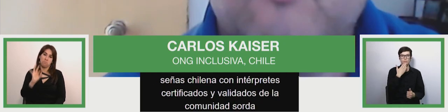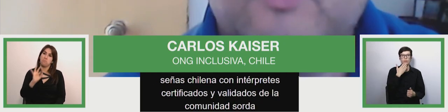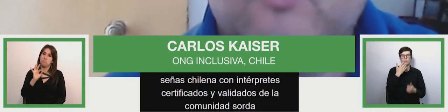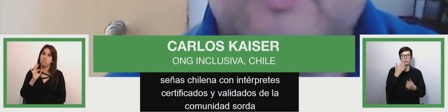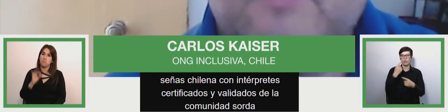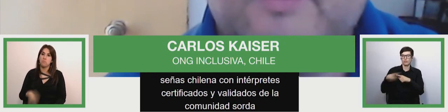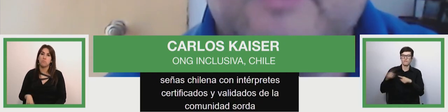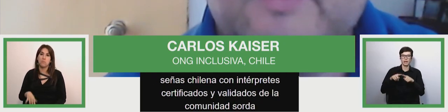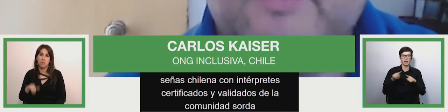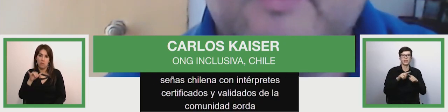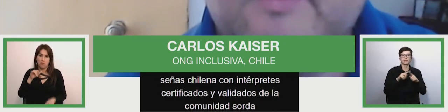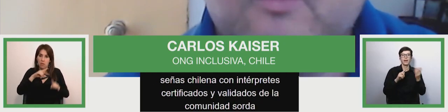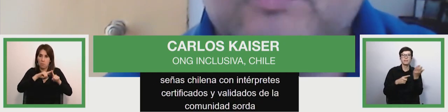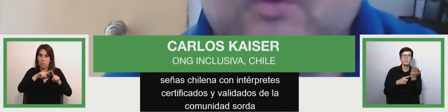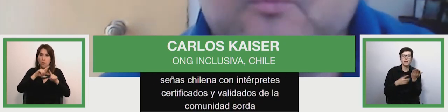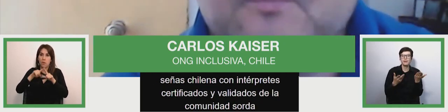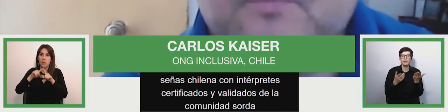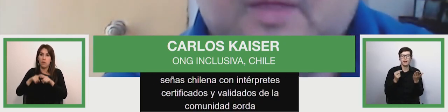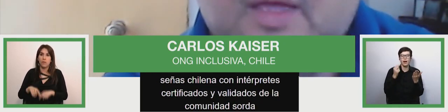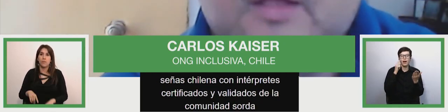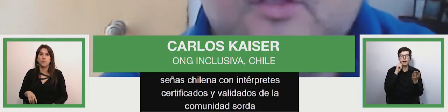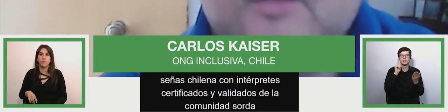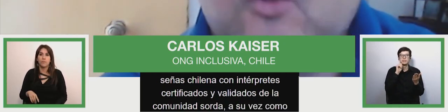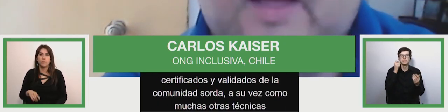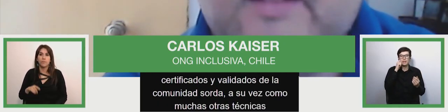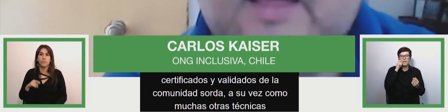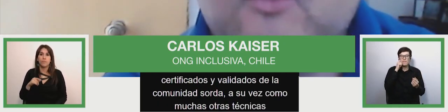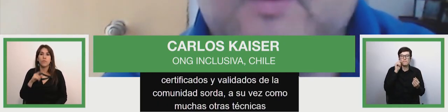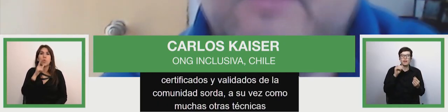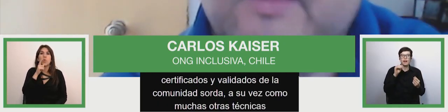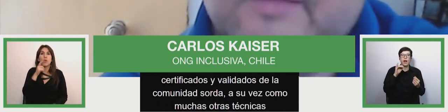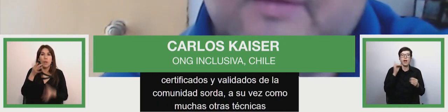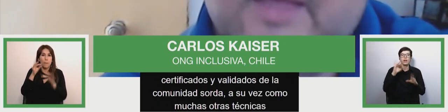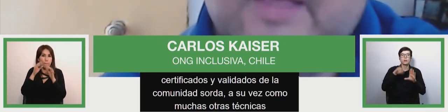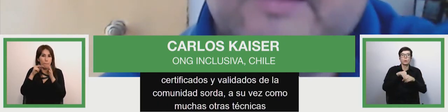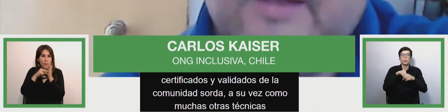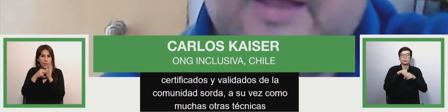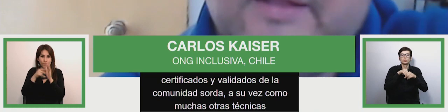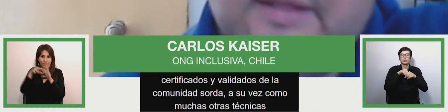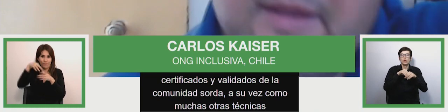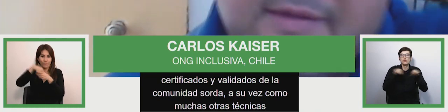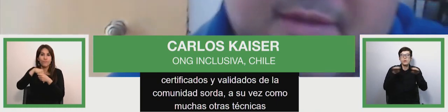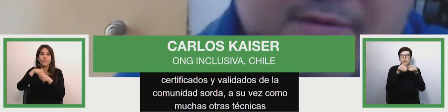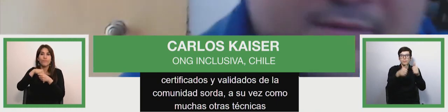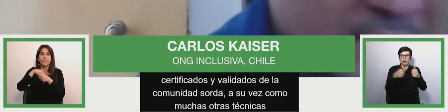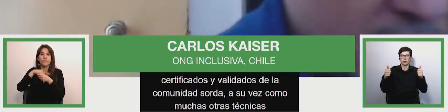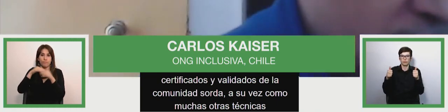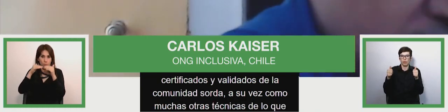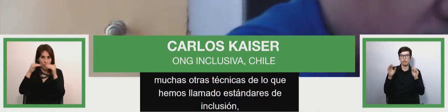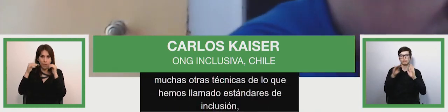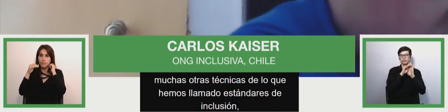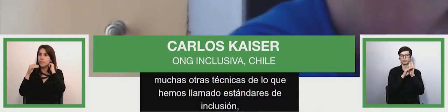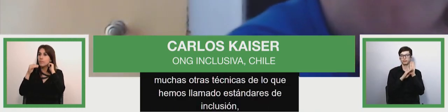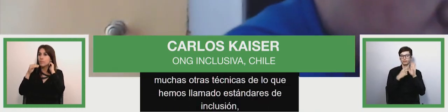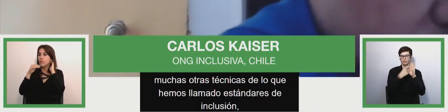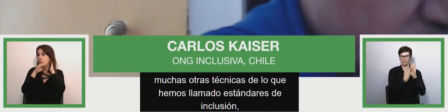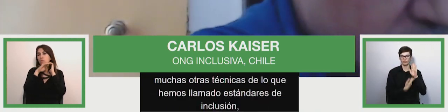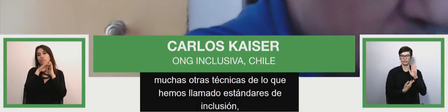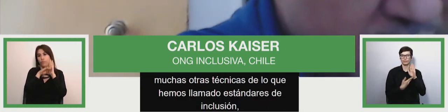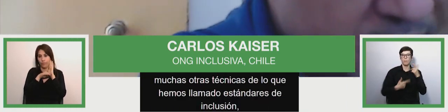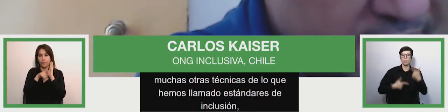all with sign sign language children sign language certified and validated by this by their